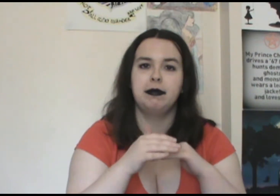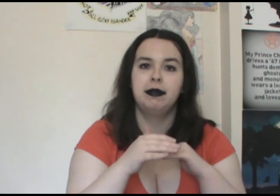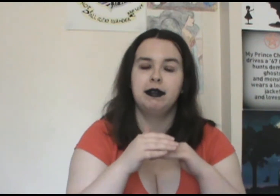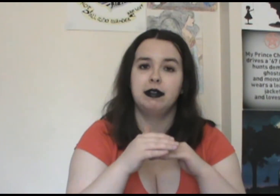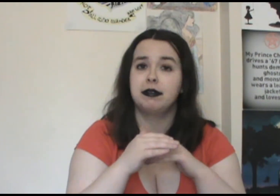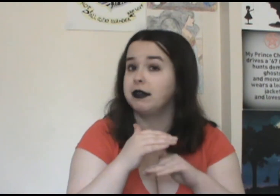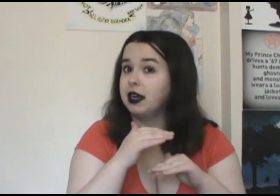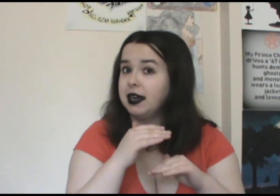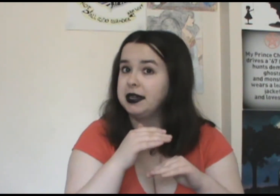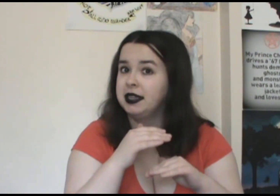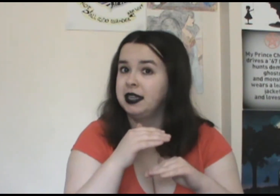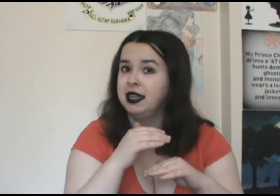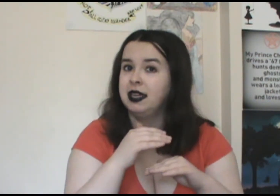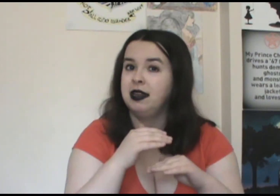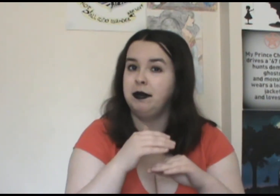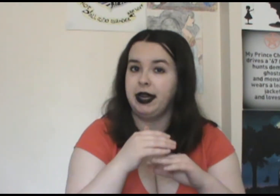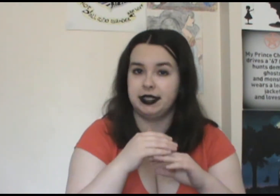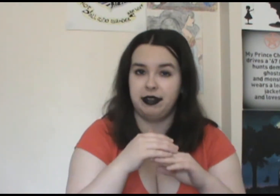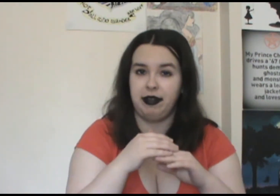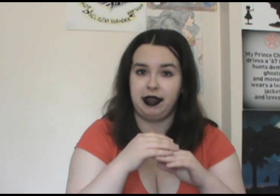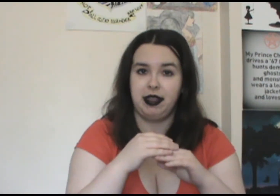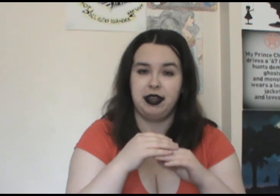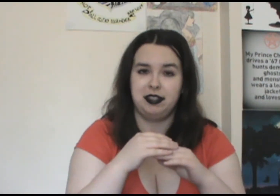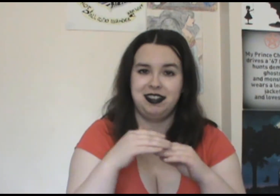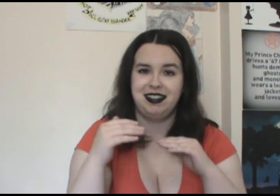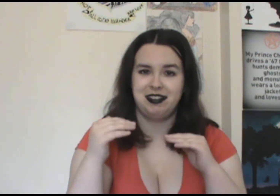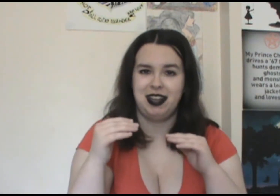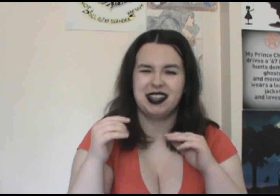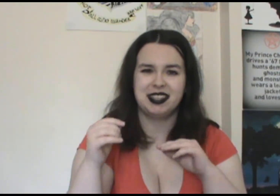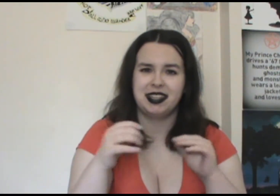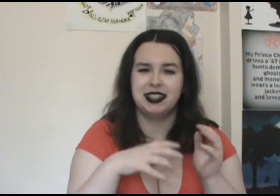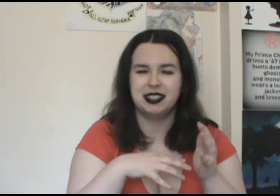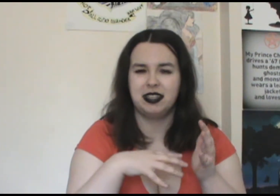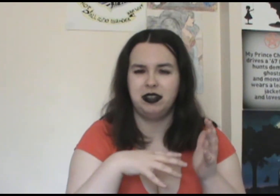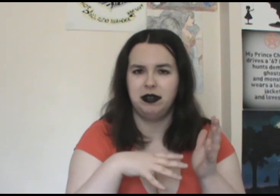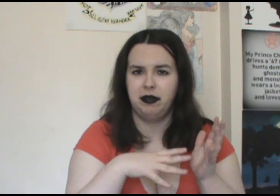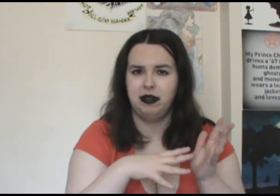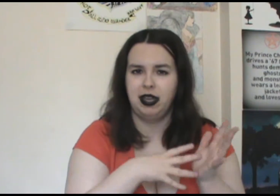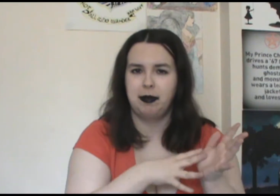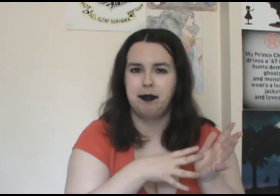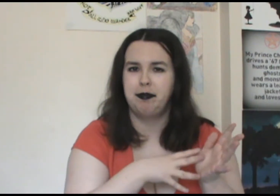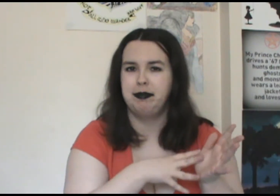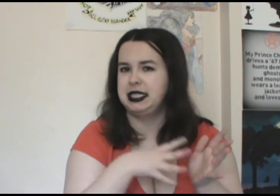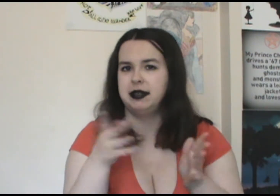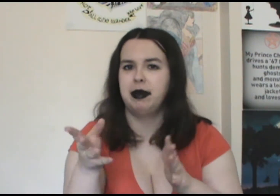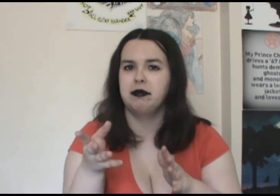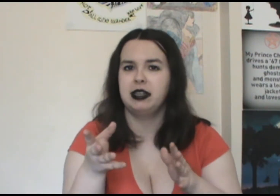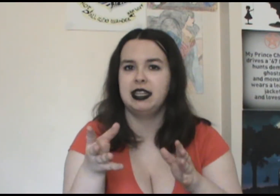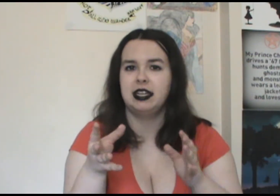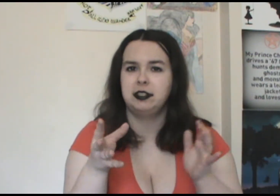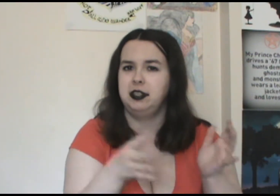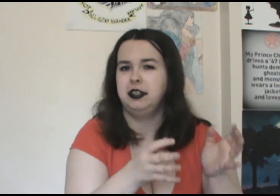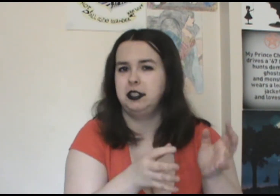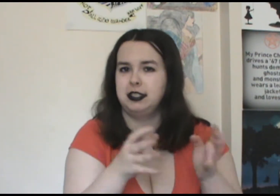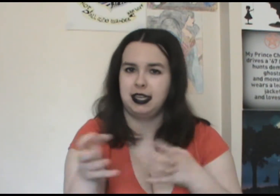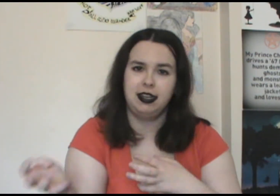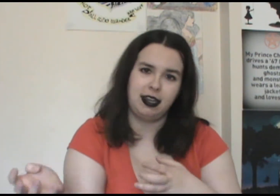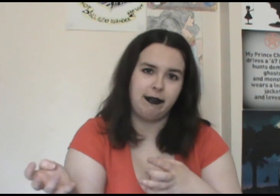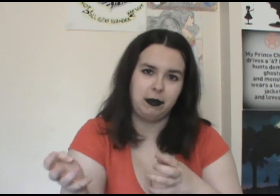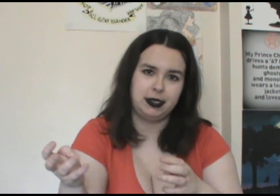for her because the fact that she just has like these little like bits of memory that she just can like focus